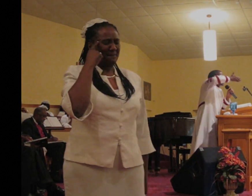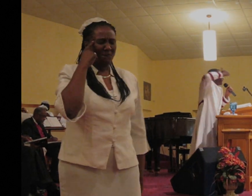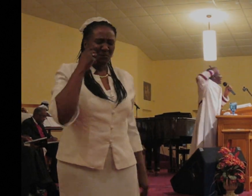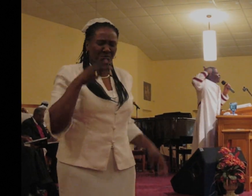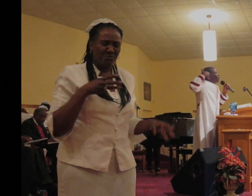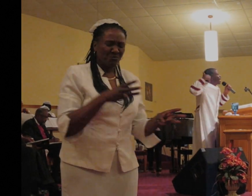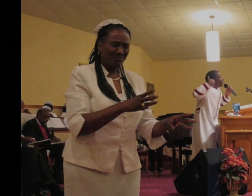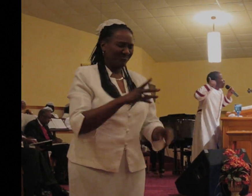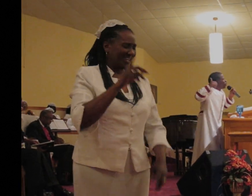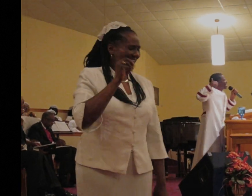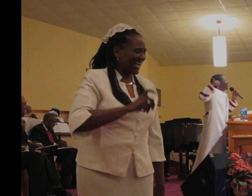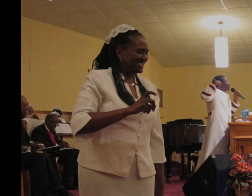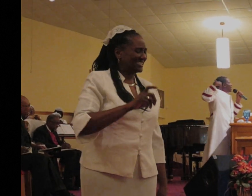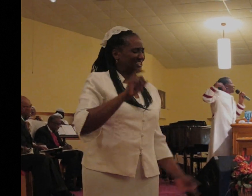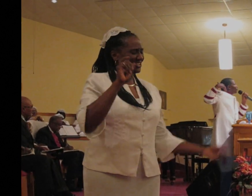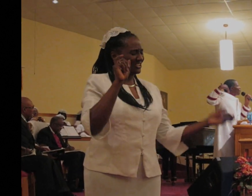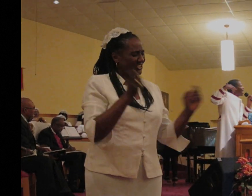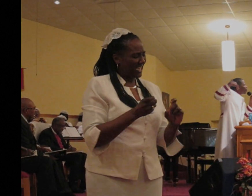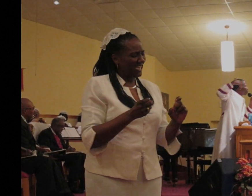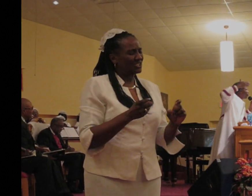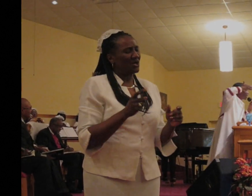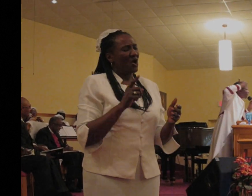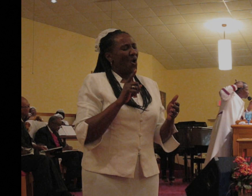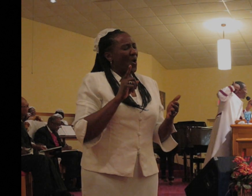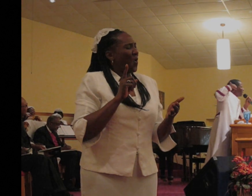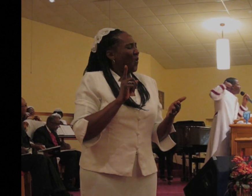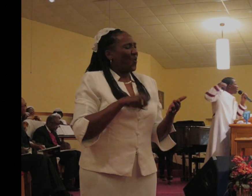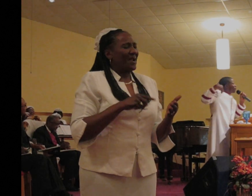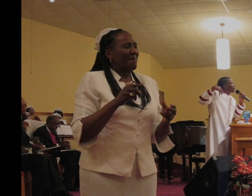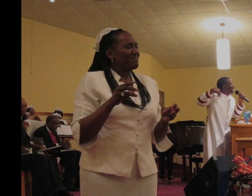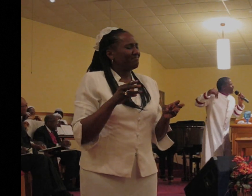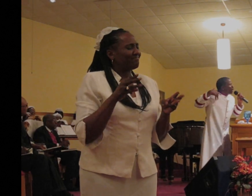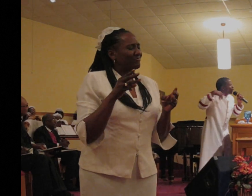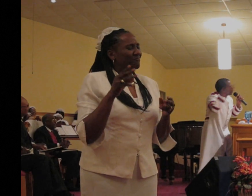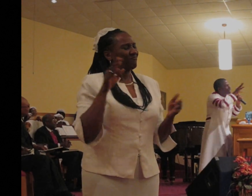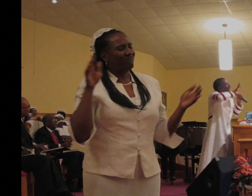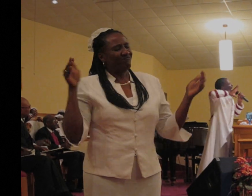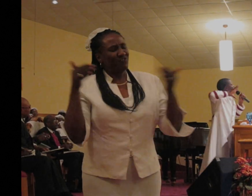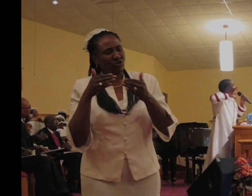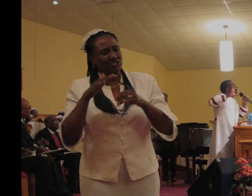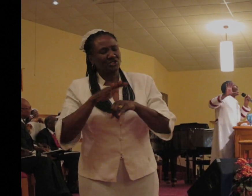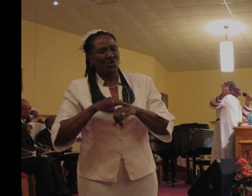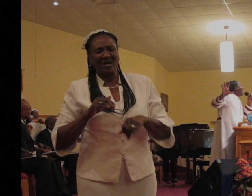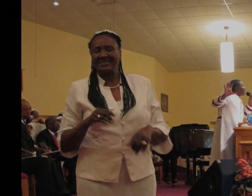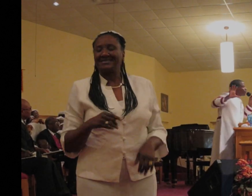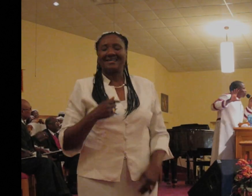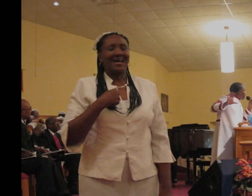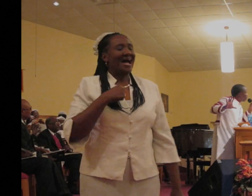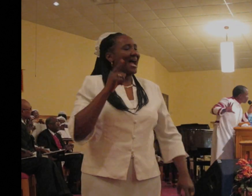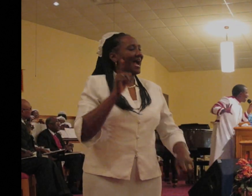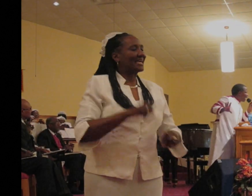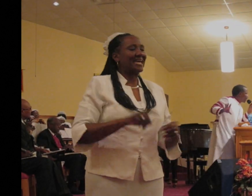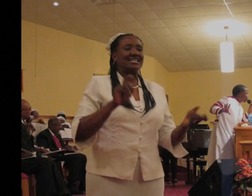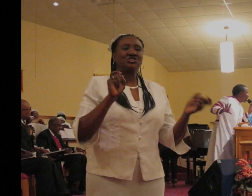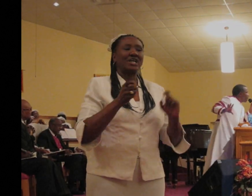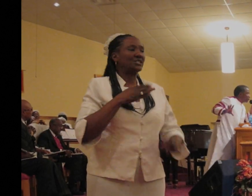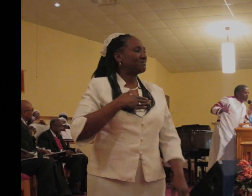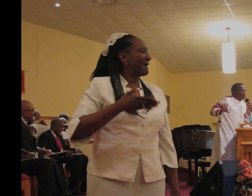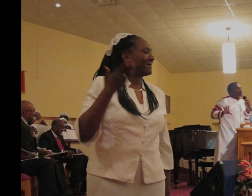thinking about what I've done in the past or what I've achieved in the past. You can't change the past. But you